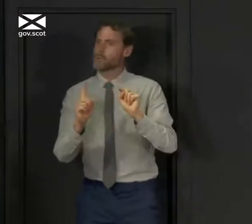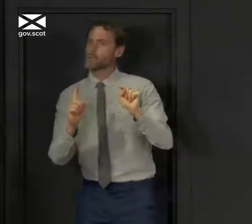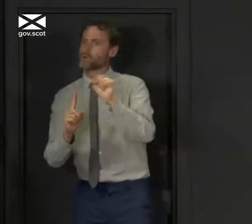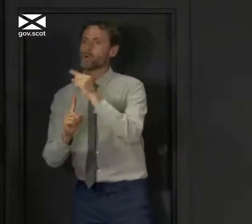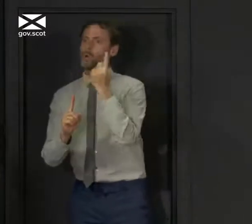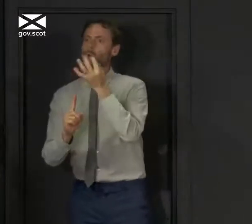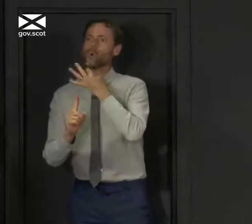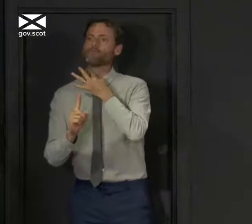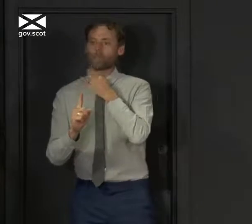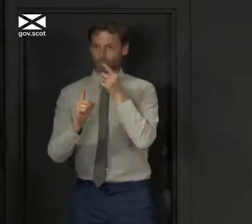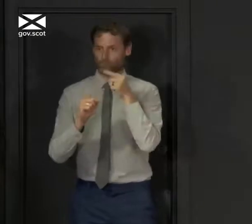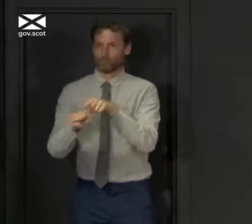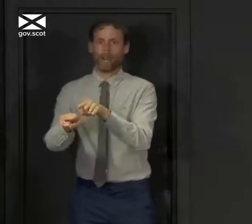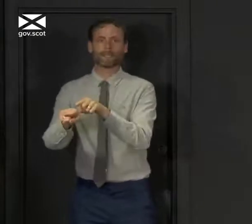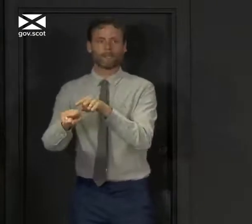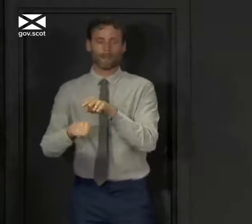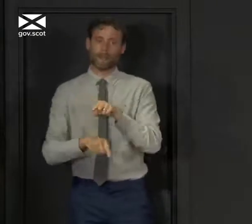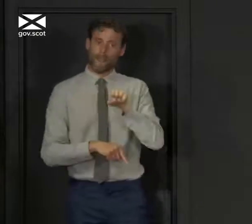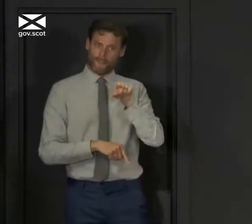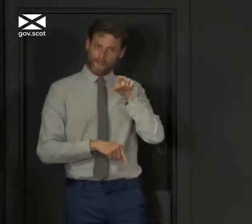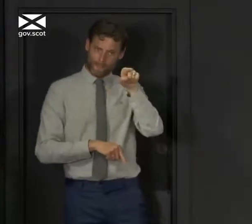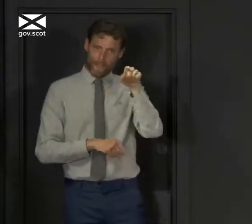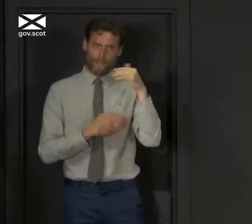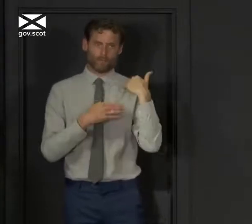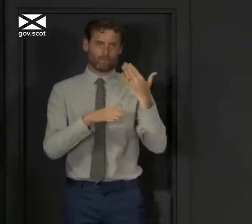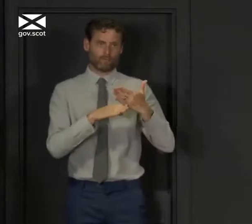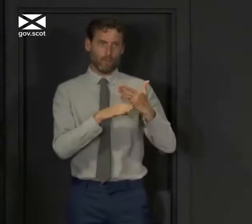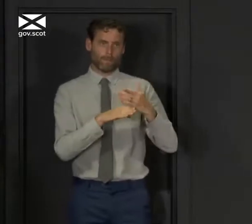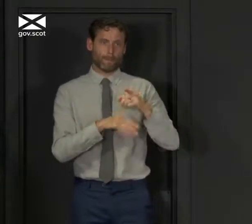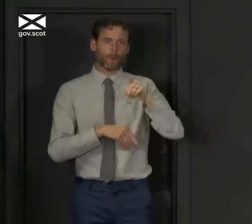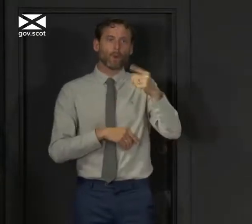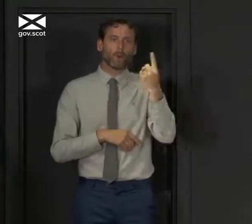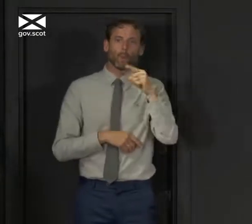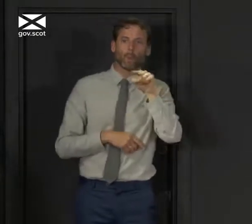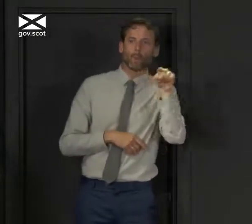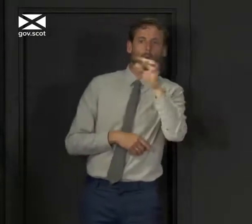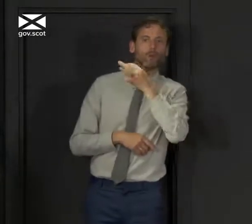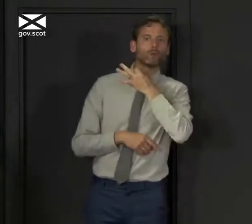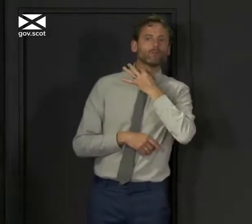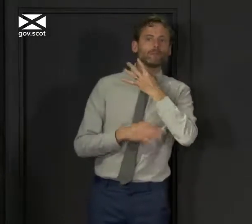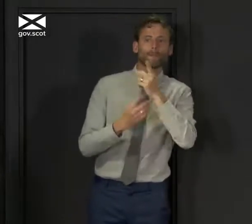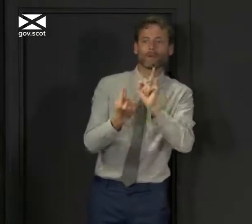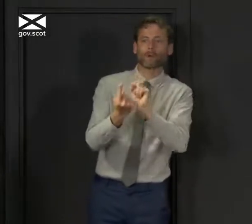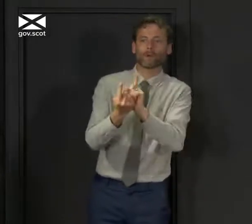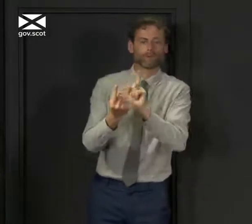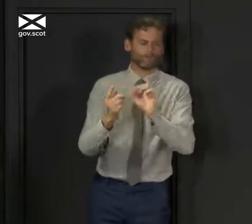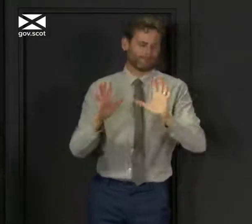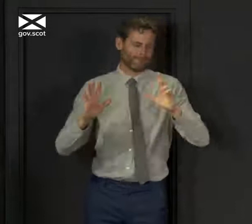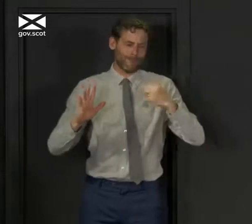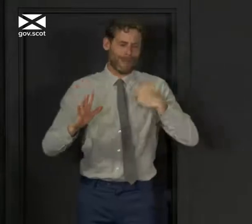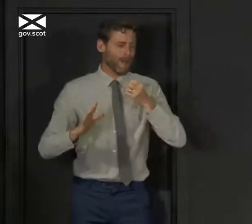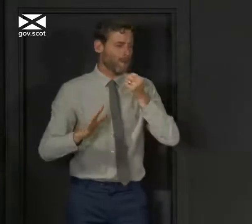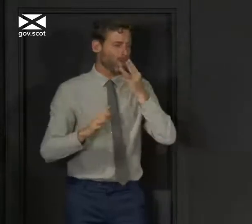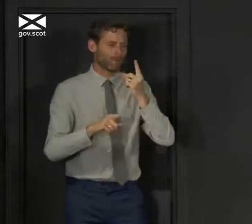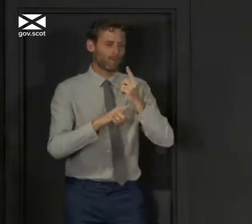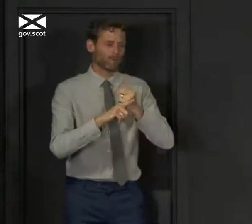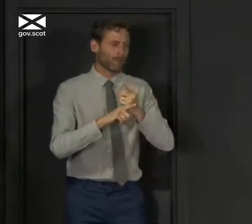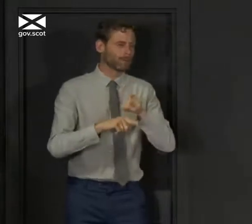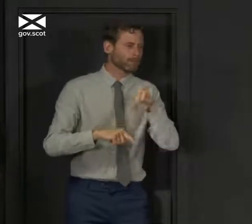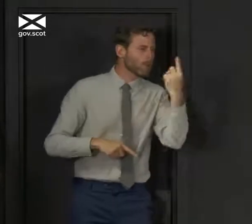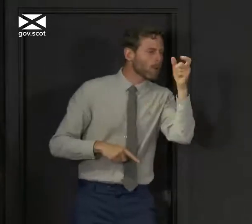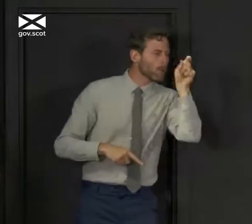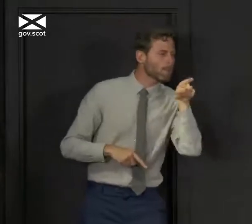that they define as being a close contact situation. I'm not going to get drawn into individual